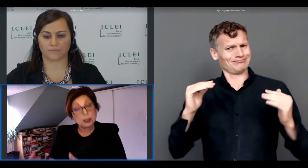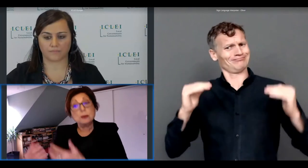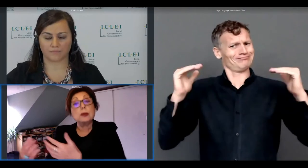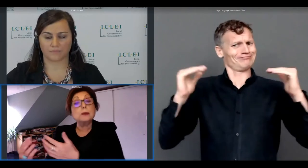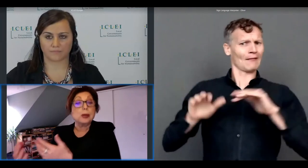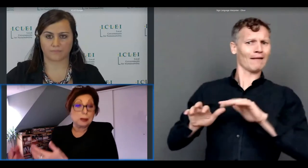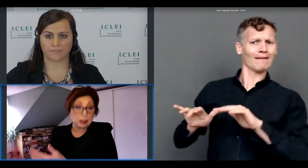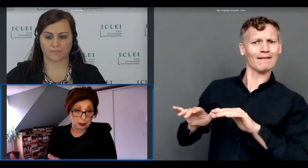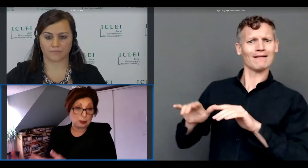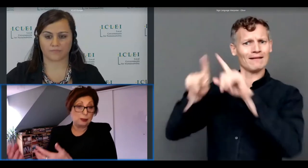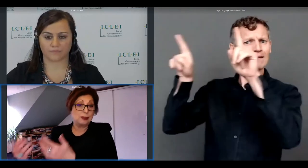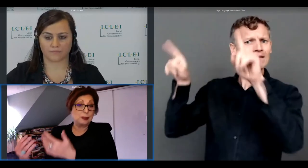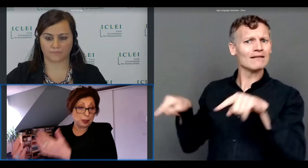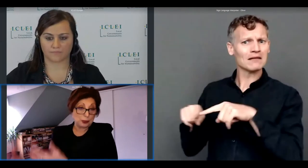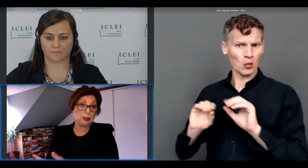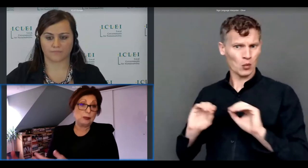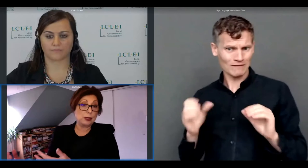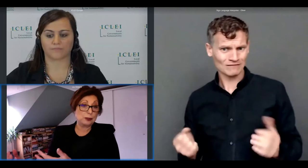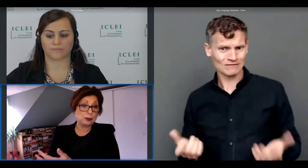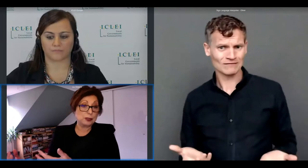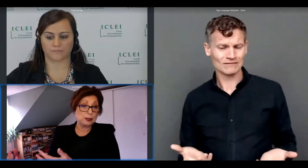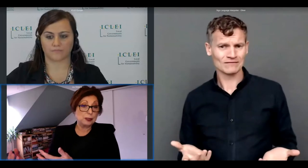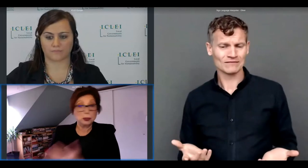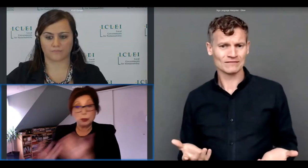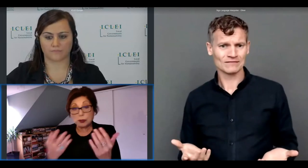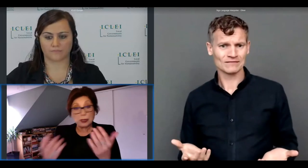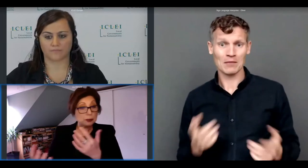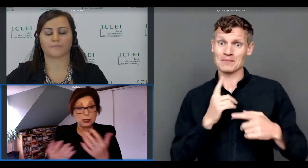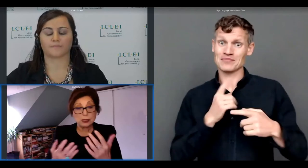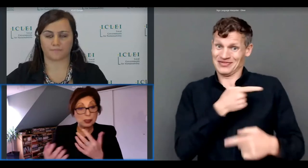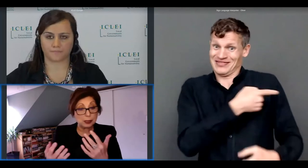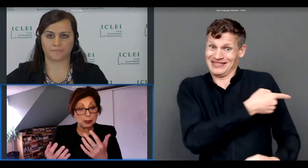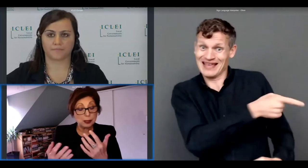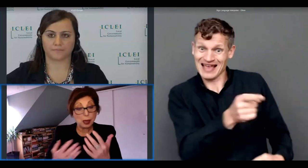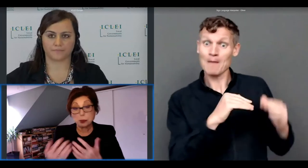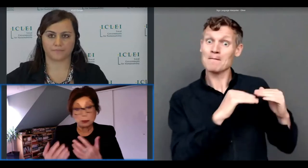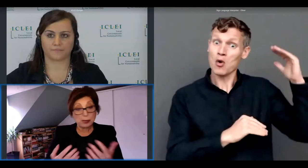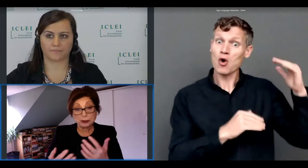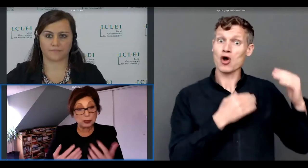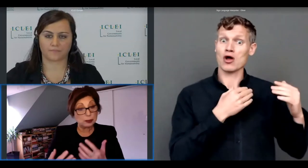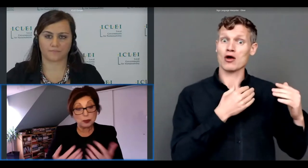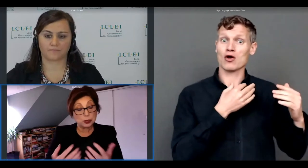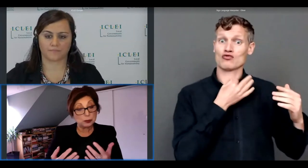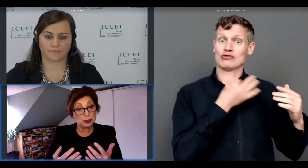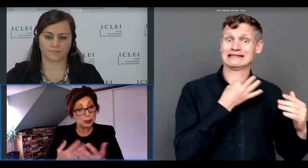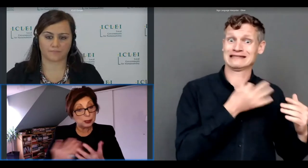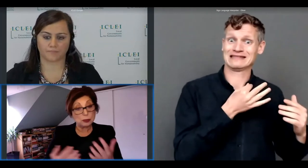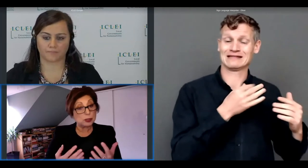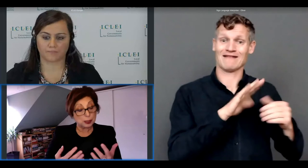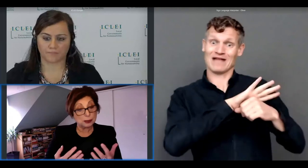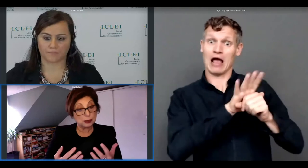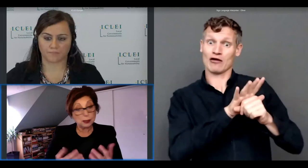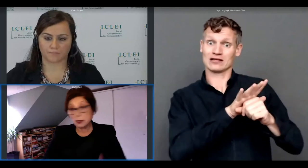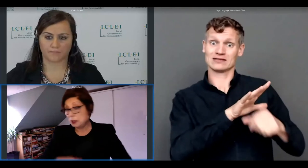those that were more at risk of catching the virus so already we see here a problematic division in